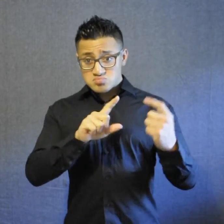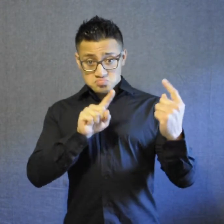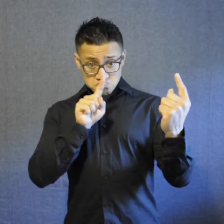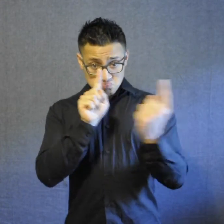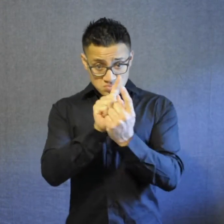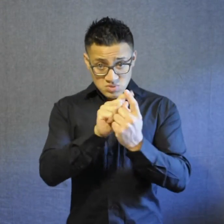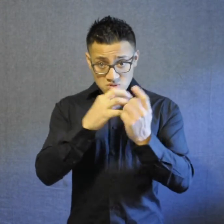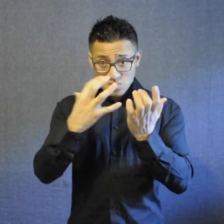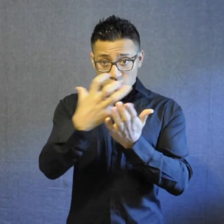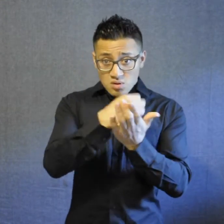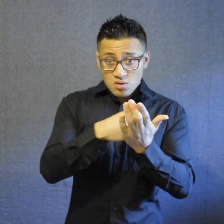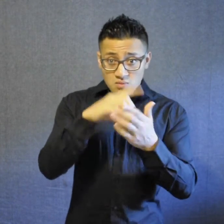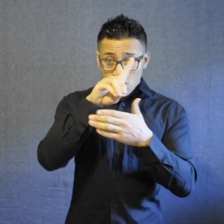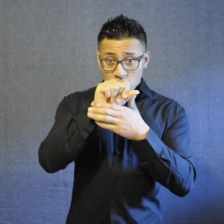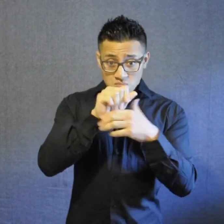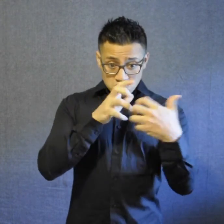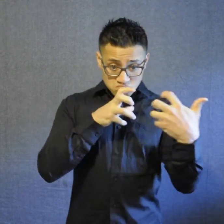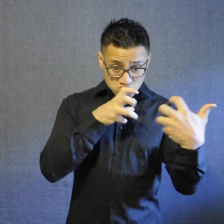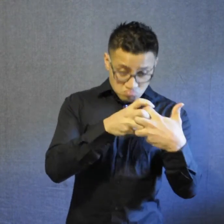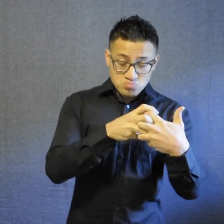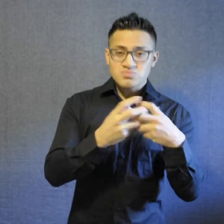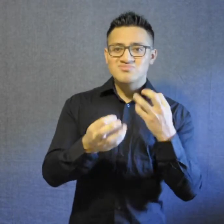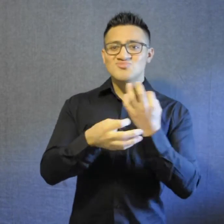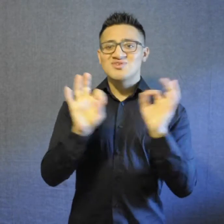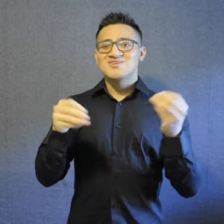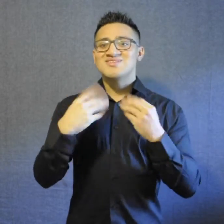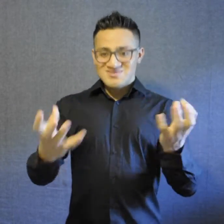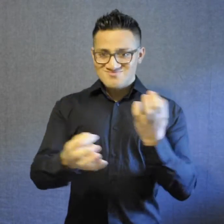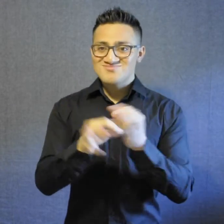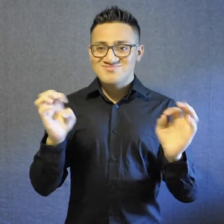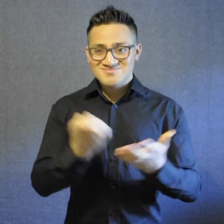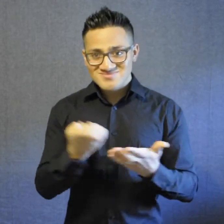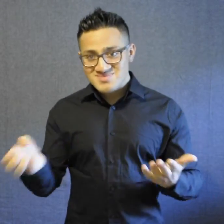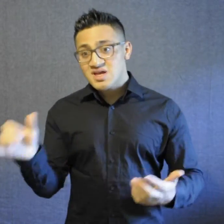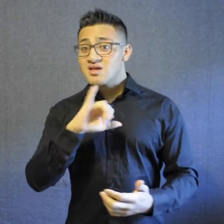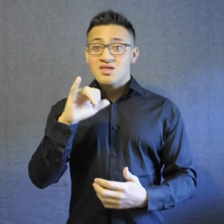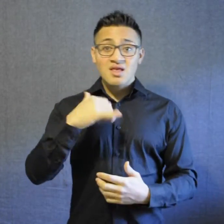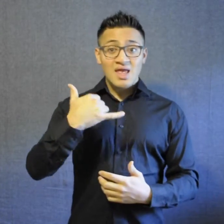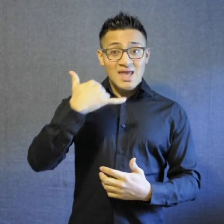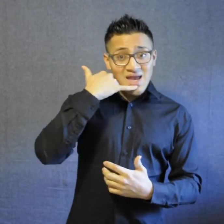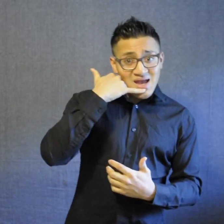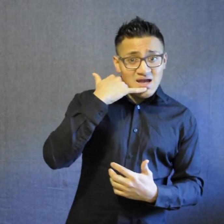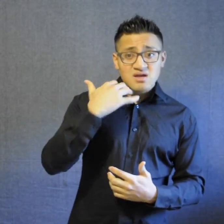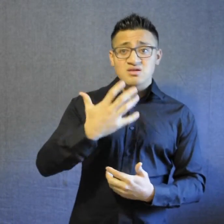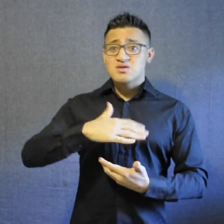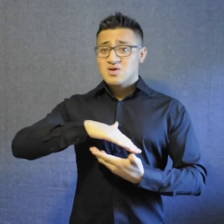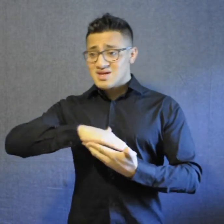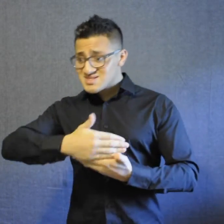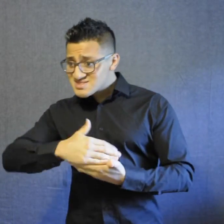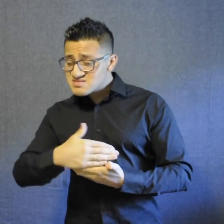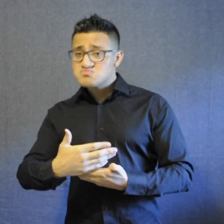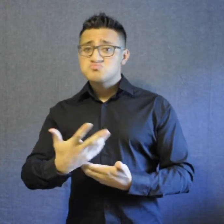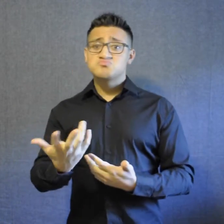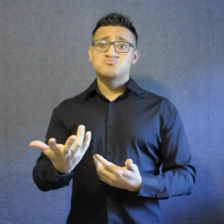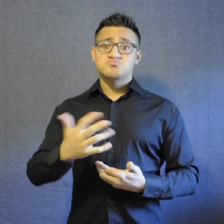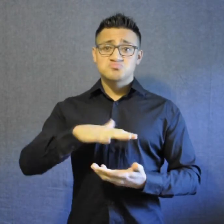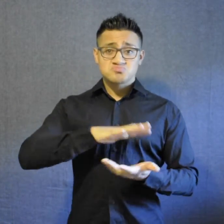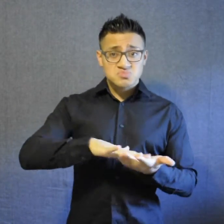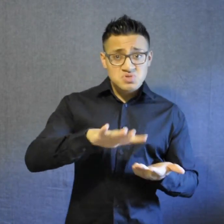Individuals with significant vision and hearing loss who meet income and disability guidelines can be provided with free equipment such as phones, computers,